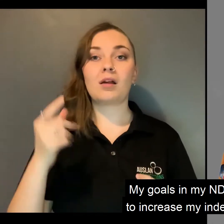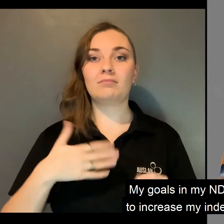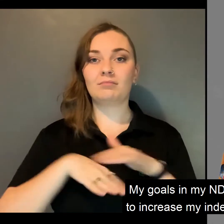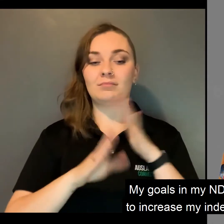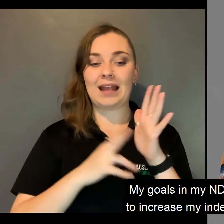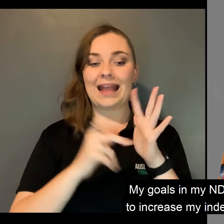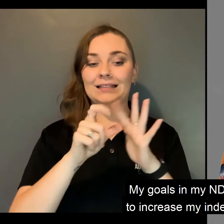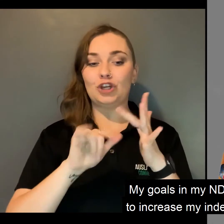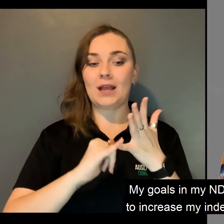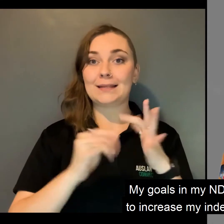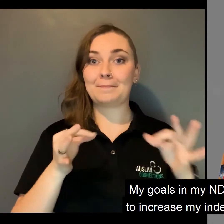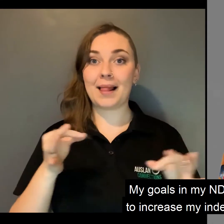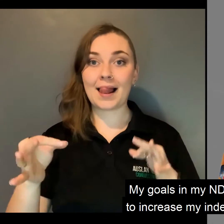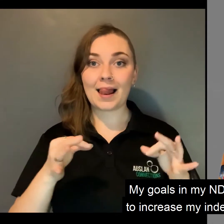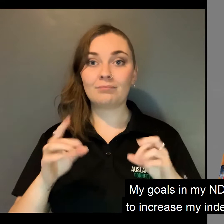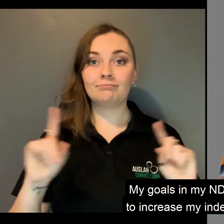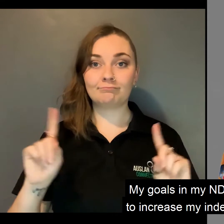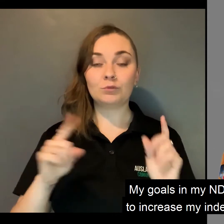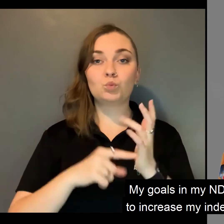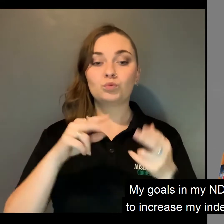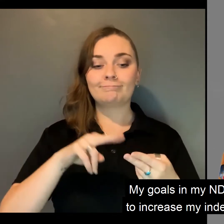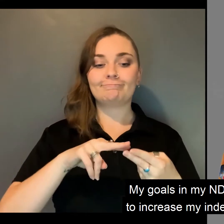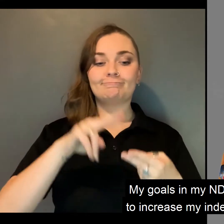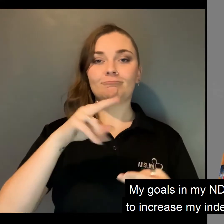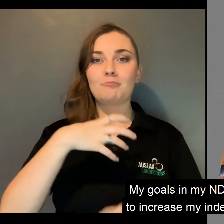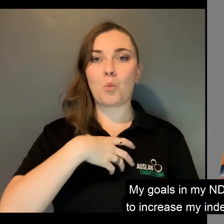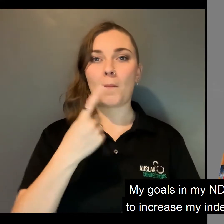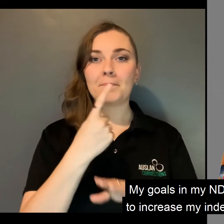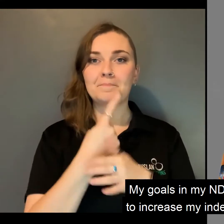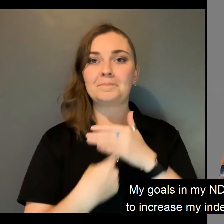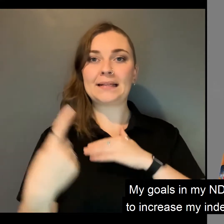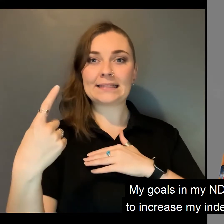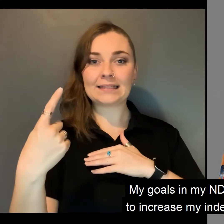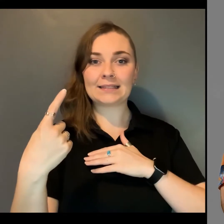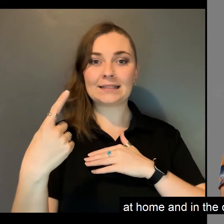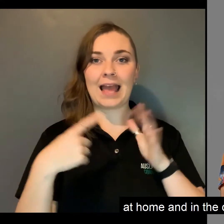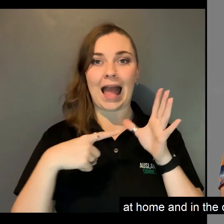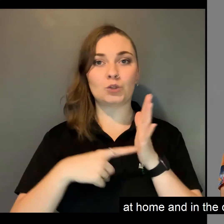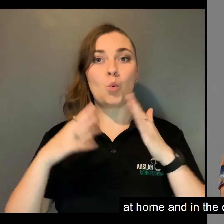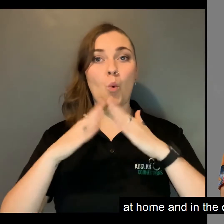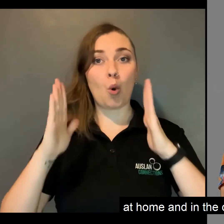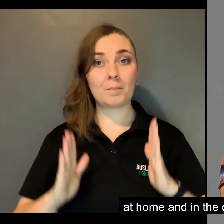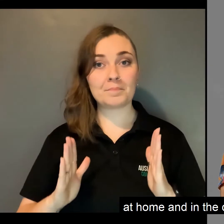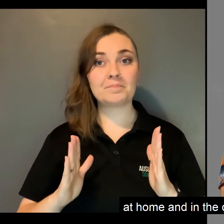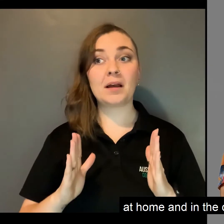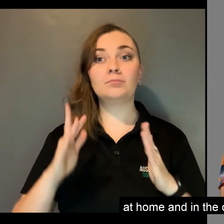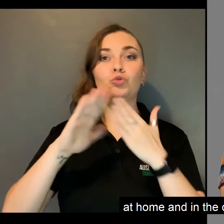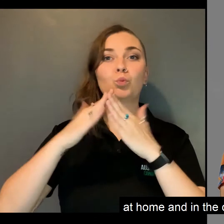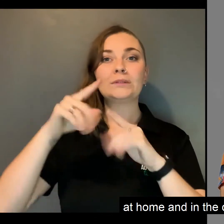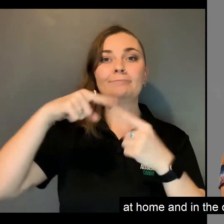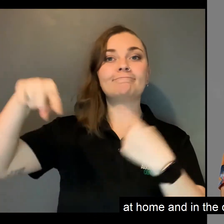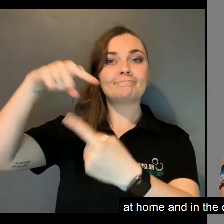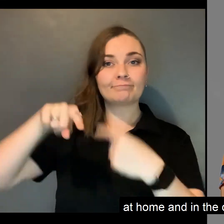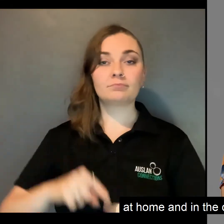in my NDIS plan is to increase my independence at home and